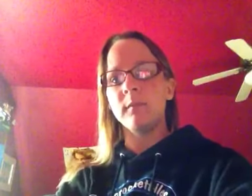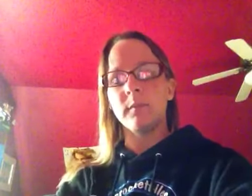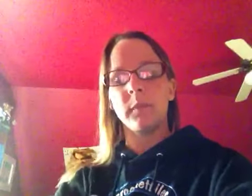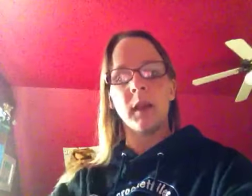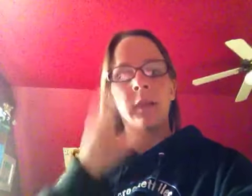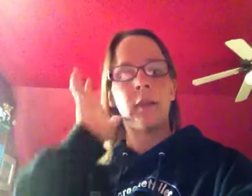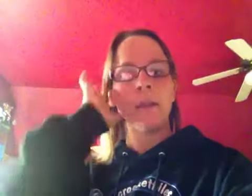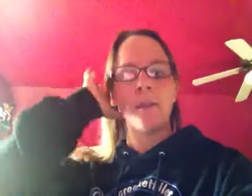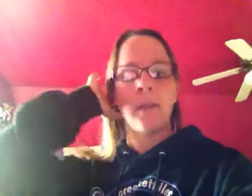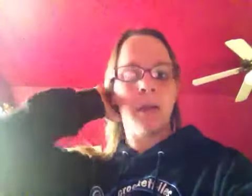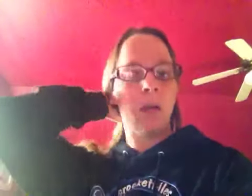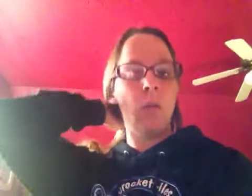colors and they